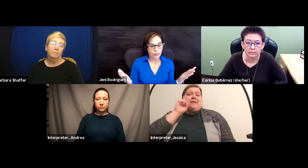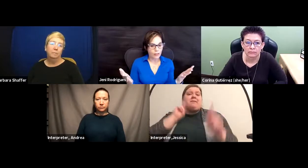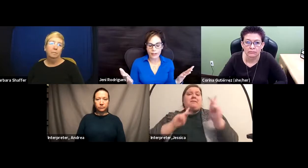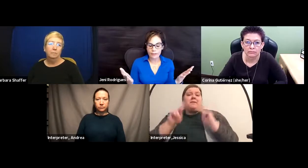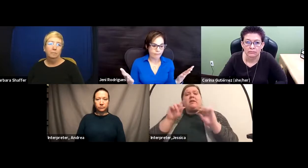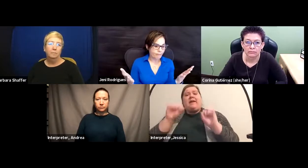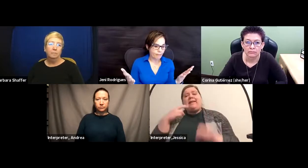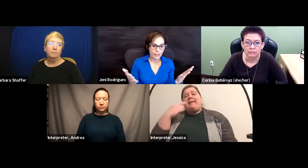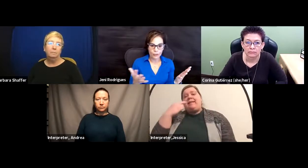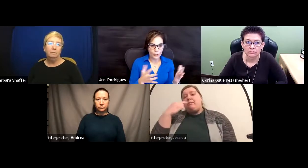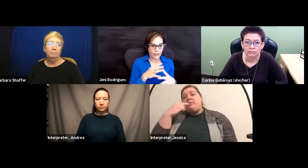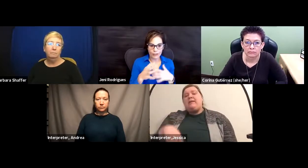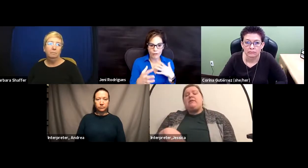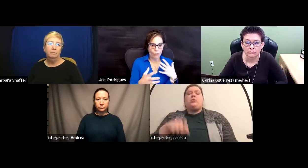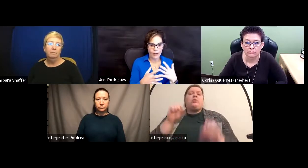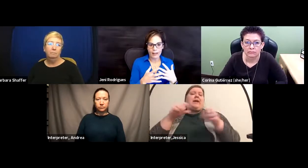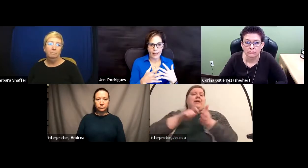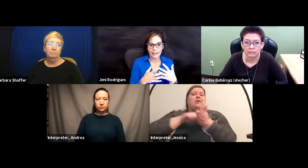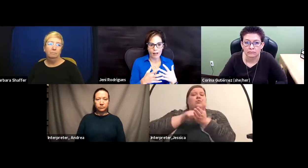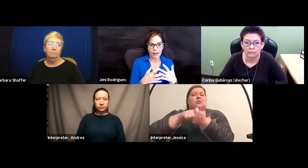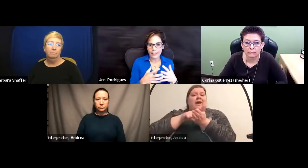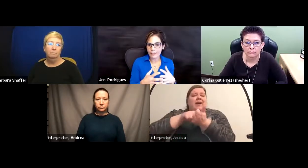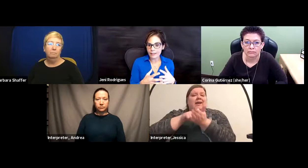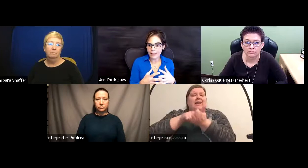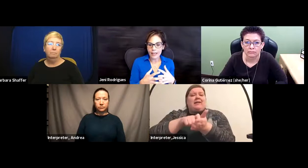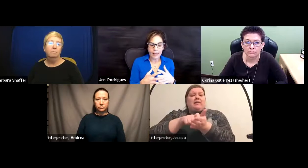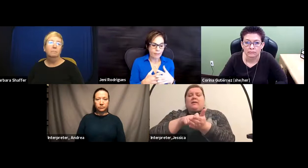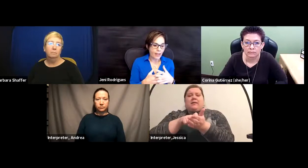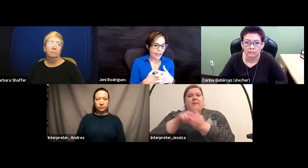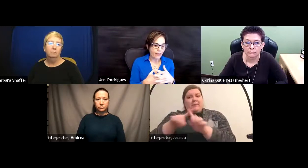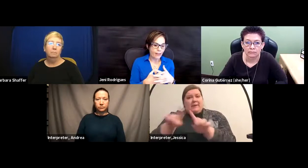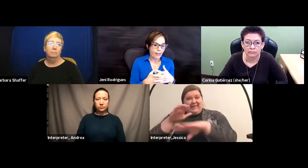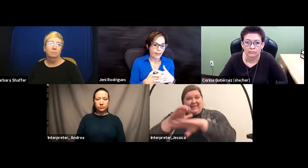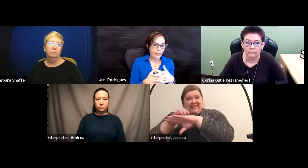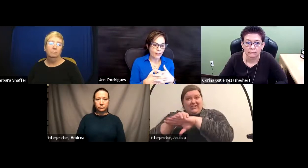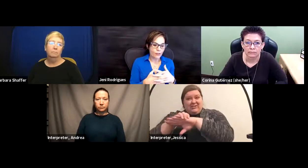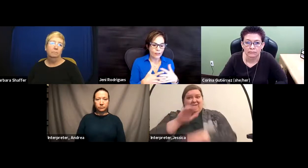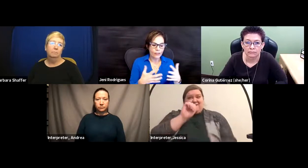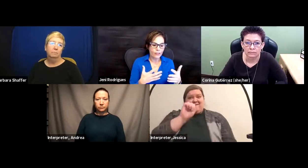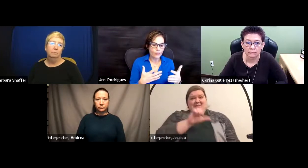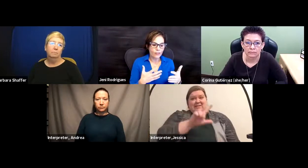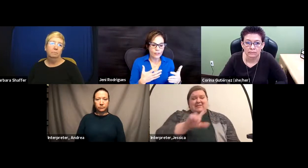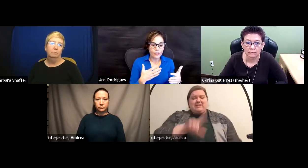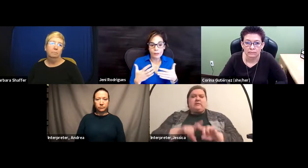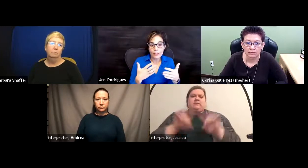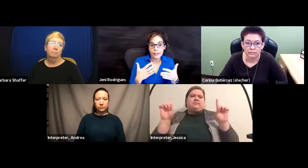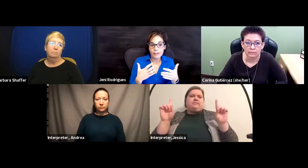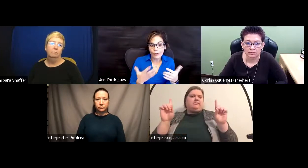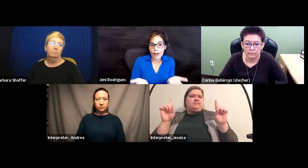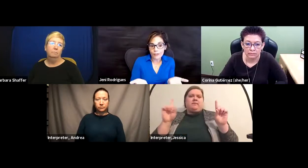misinterpretation of what ASL is. And so there's this just assumption that you don't have